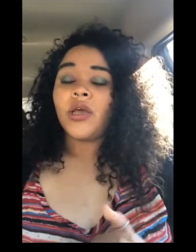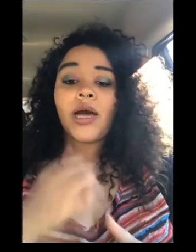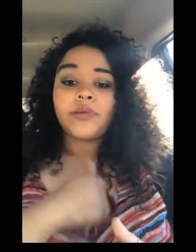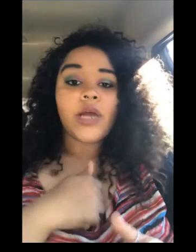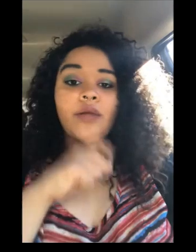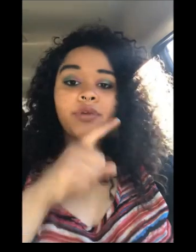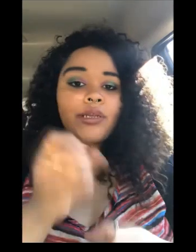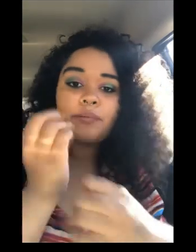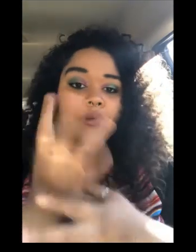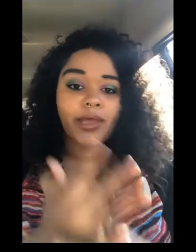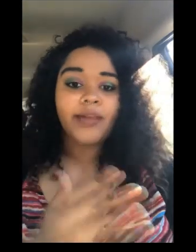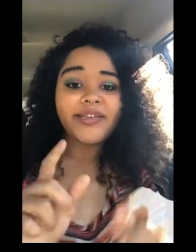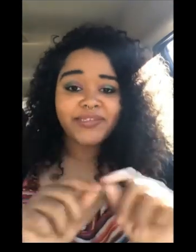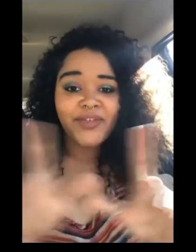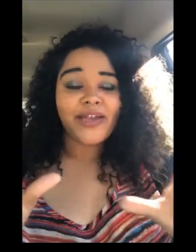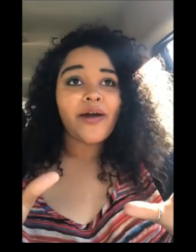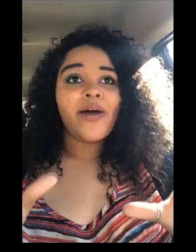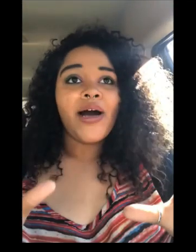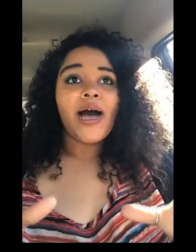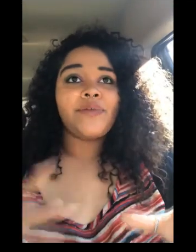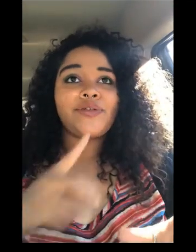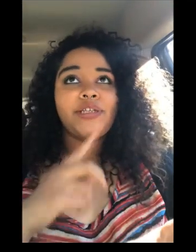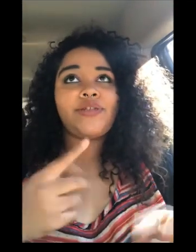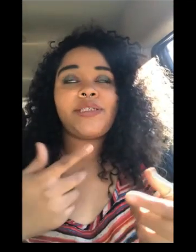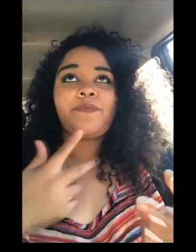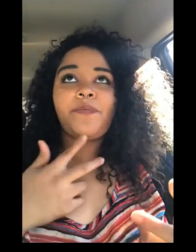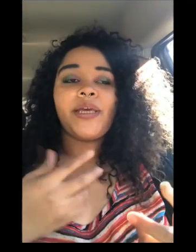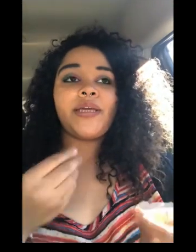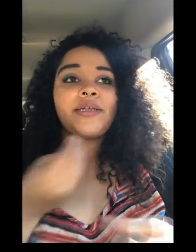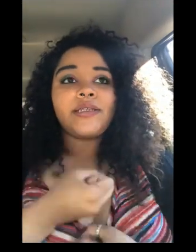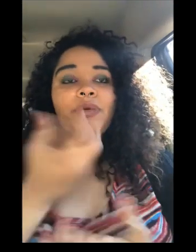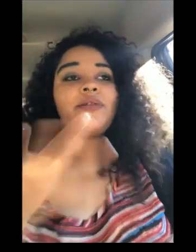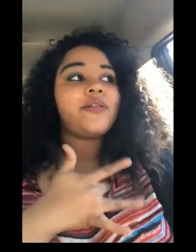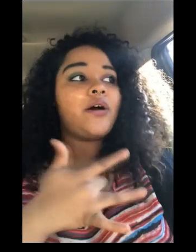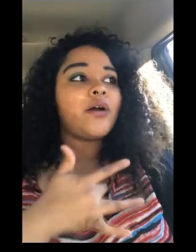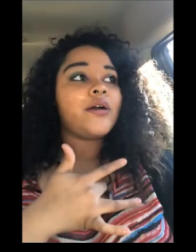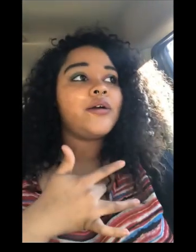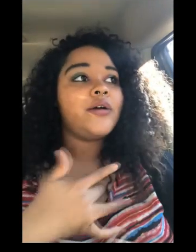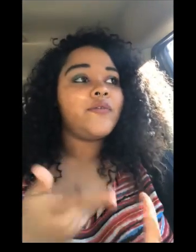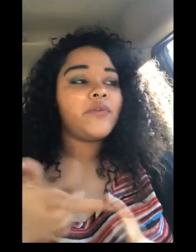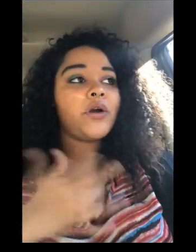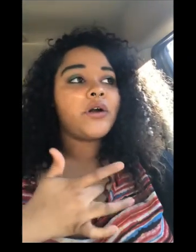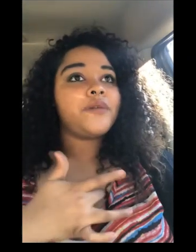i'm sorry i really didn't plan this video i'm just really speaking speaking to the heart from the heart